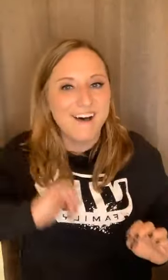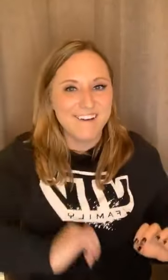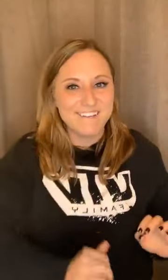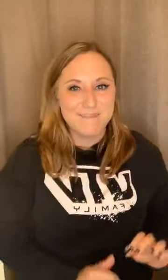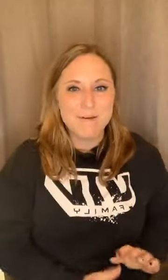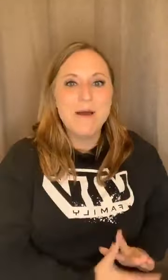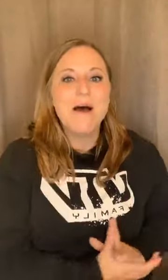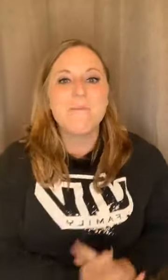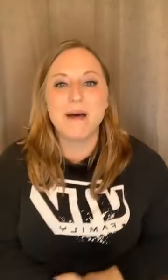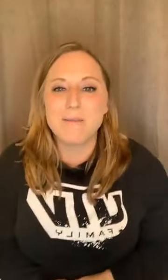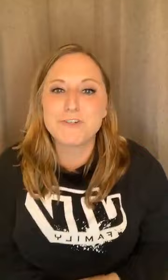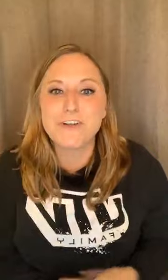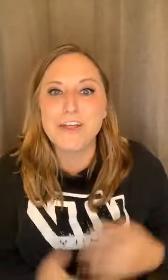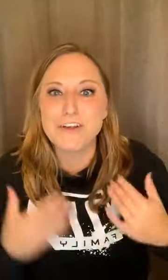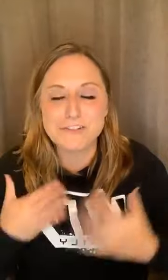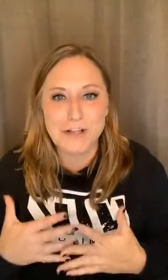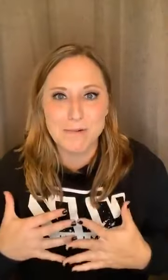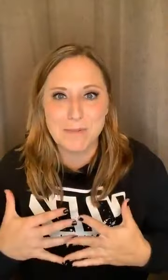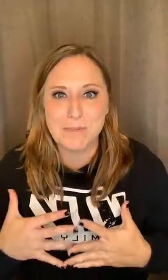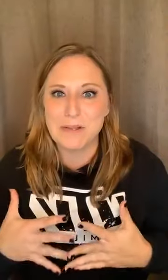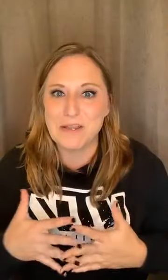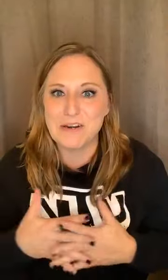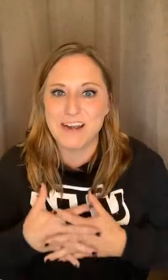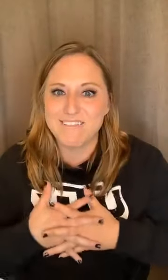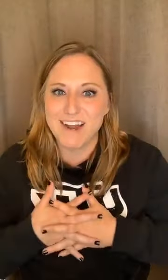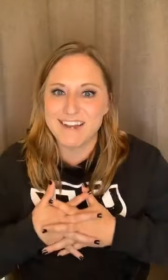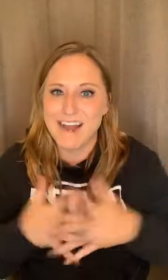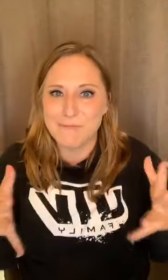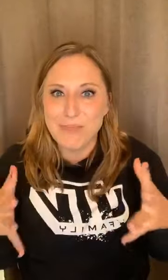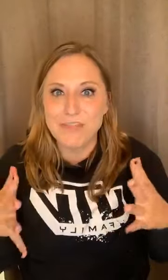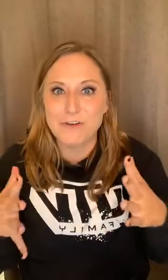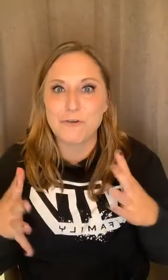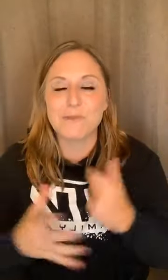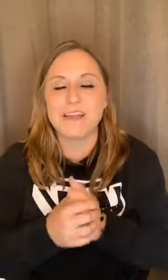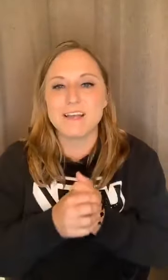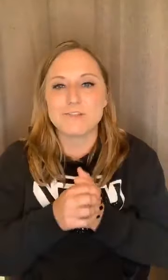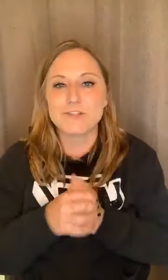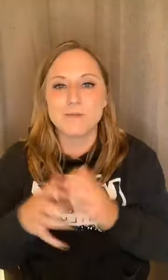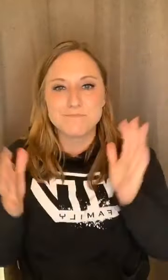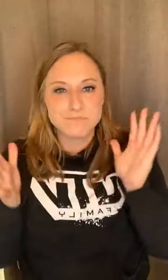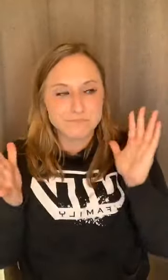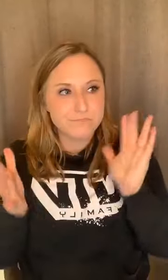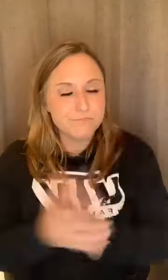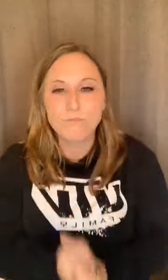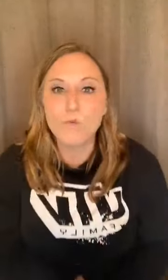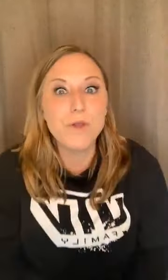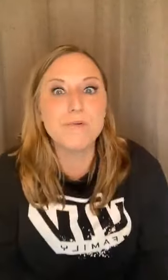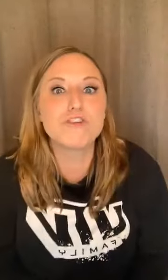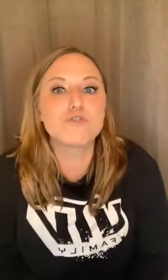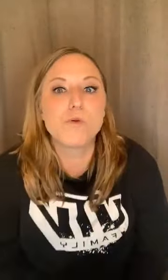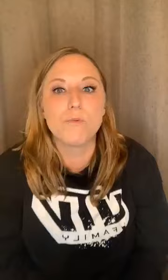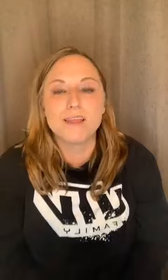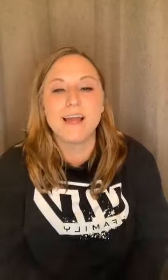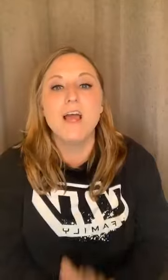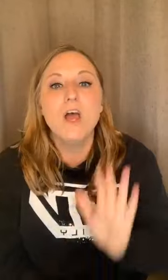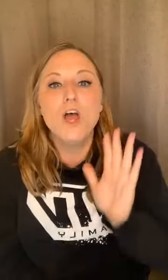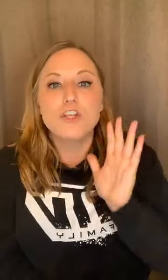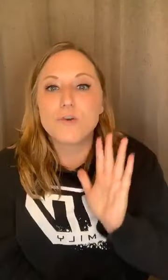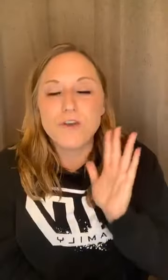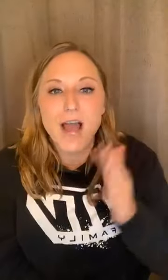but I'm sure that there's a lot more people on the internet right now than there normally is. So we will just roll with it. So if you guys